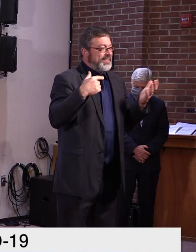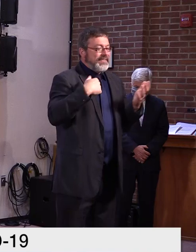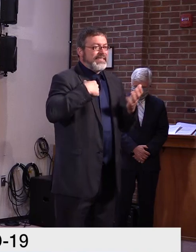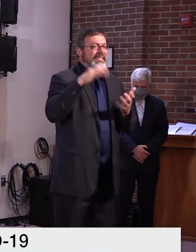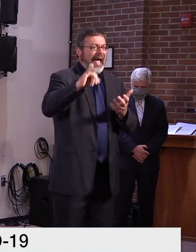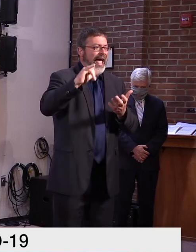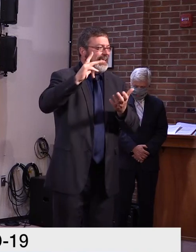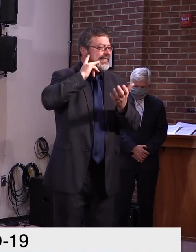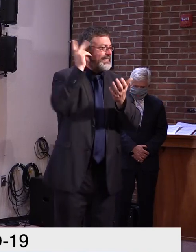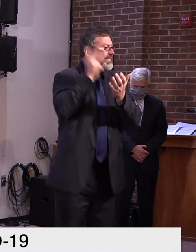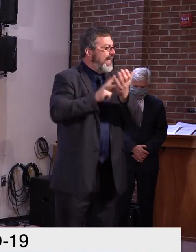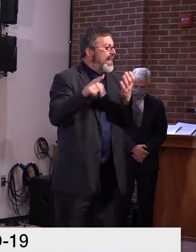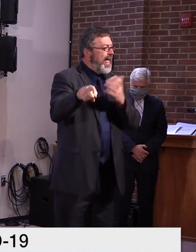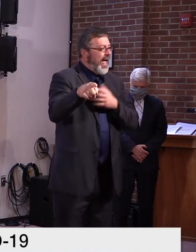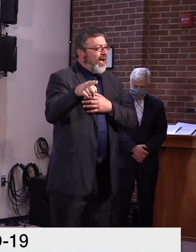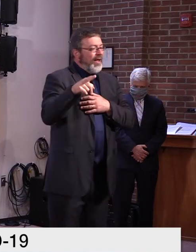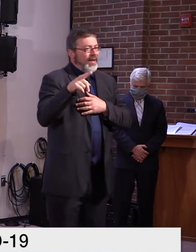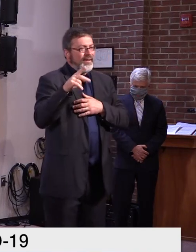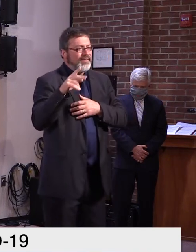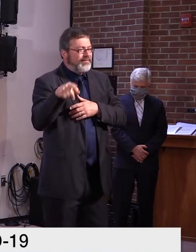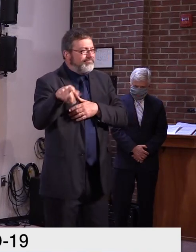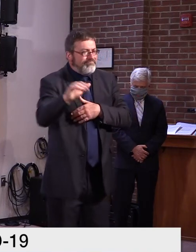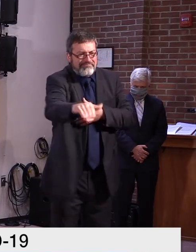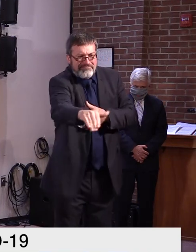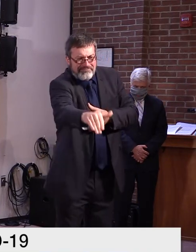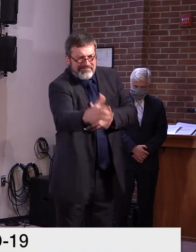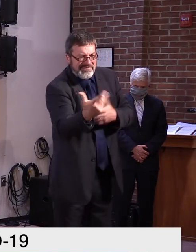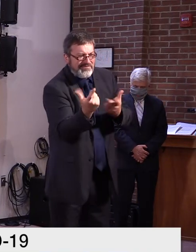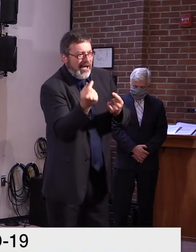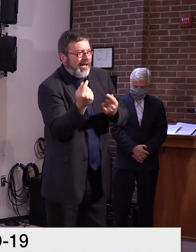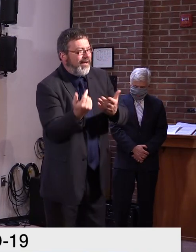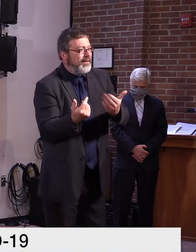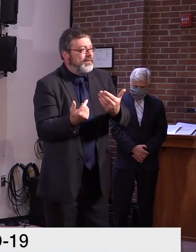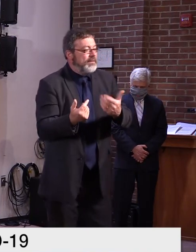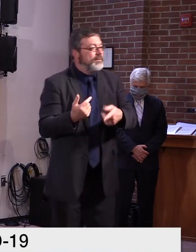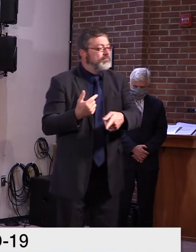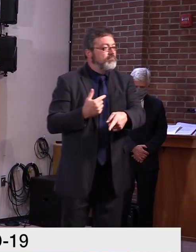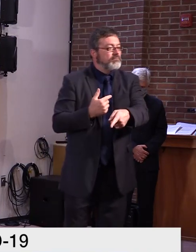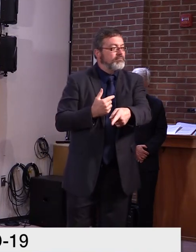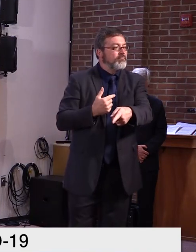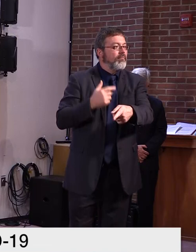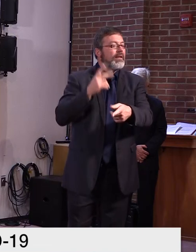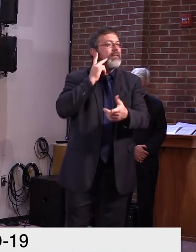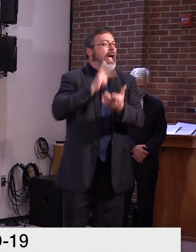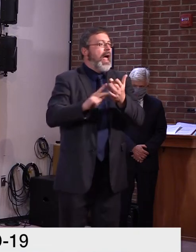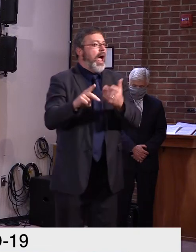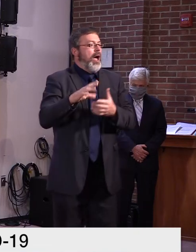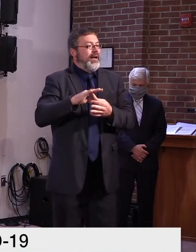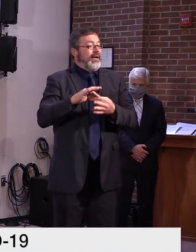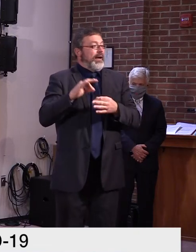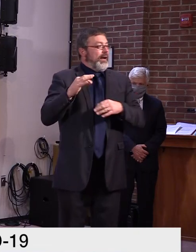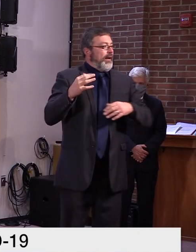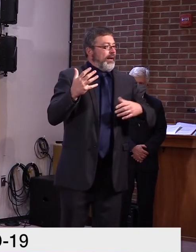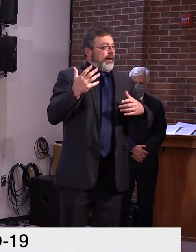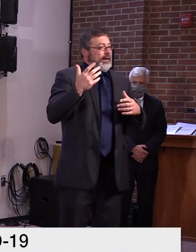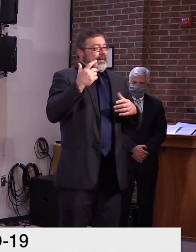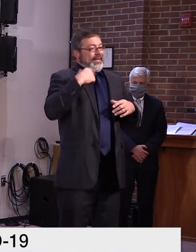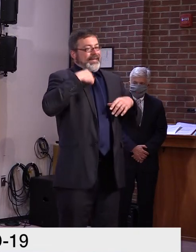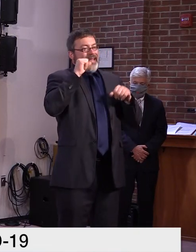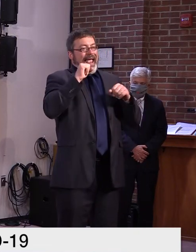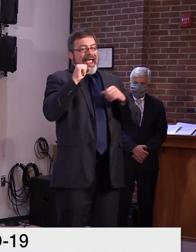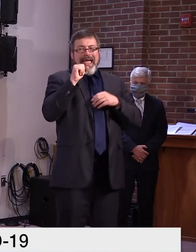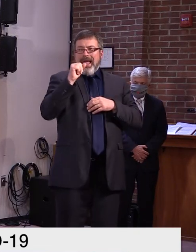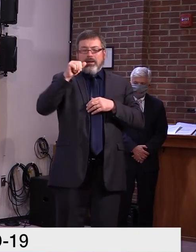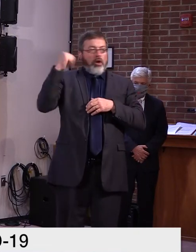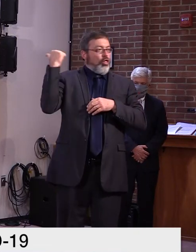Commissioner Hanford is not on the line of, I wish he were because I'm, I'm sure he could probably, uh, answer this right off the top of his head, but I am unfamiliar